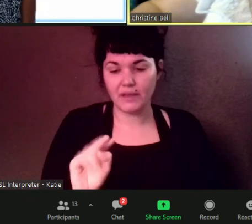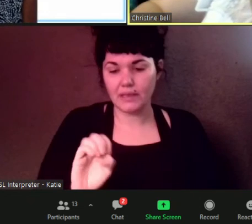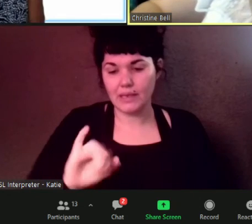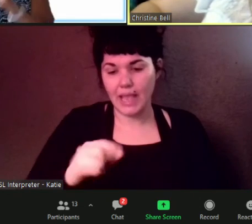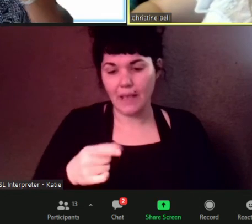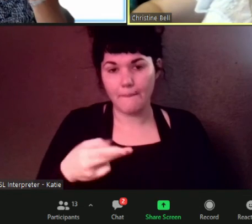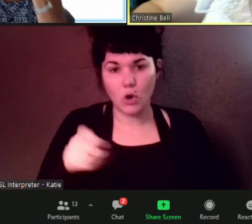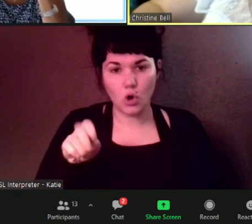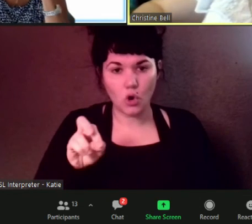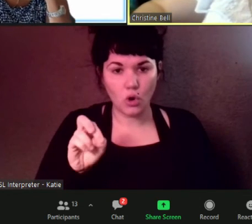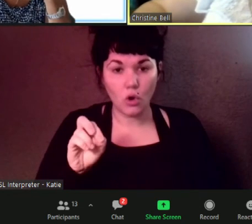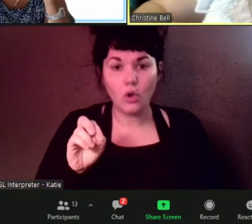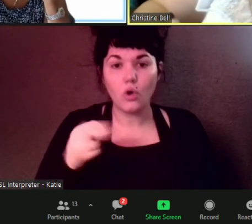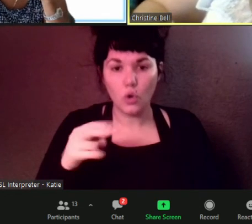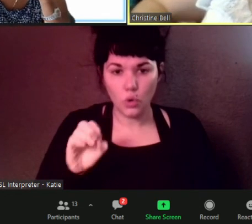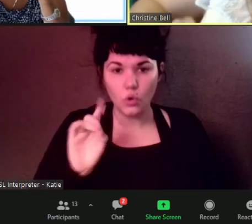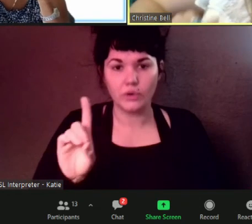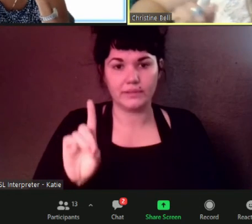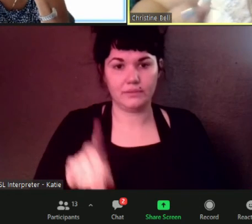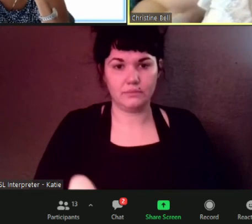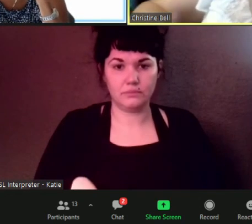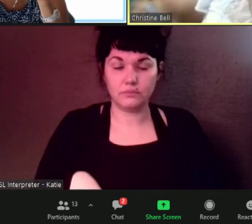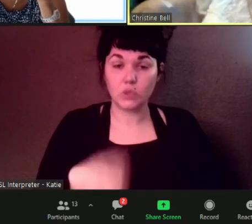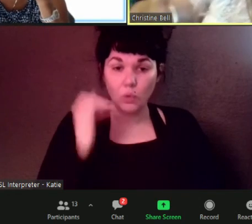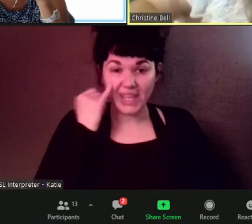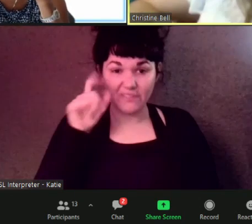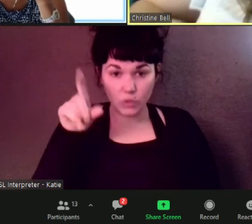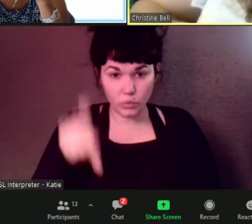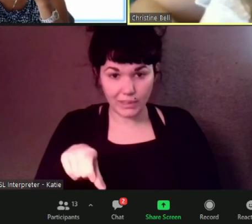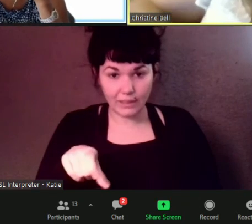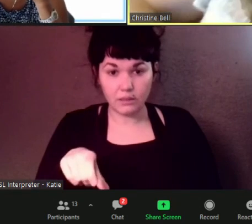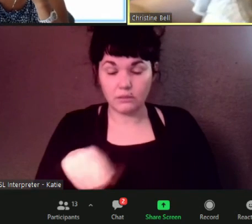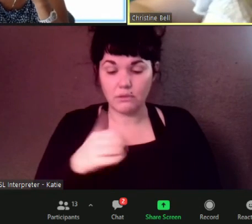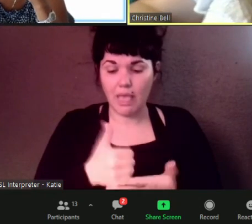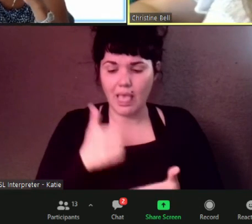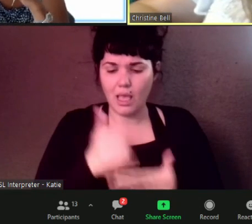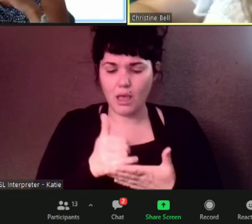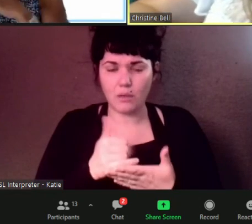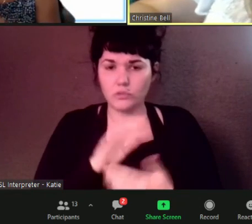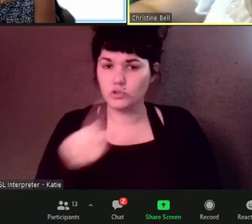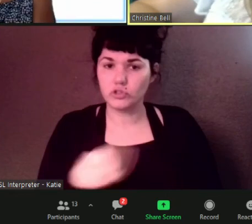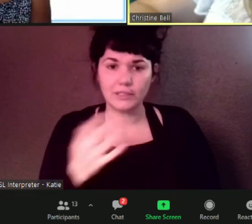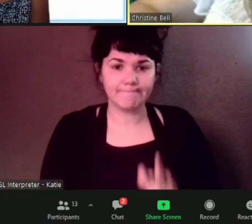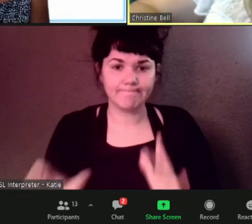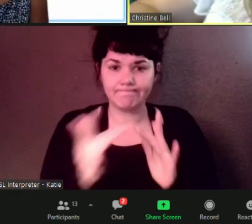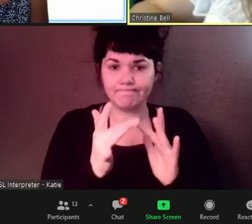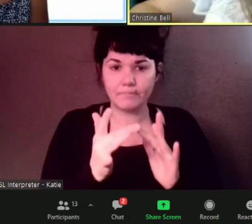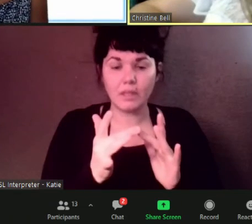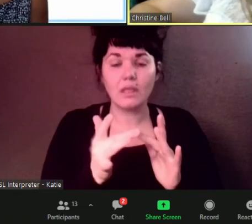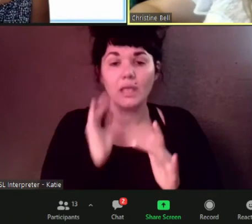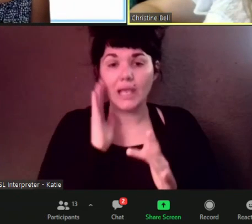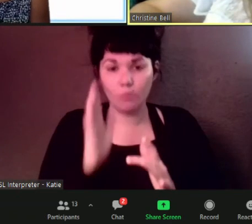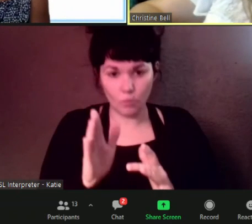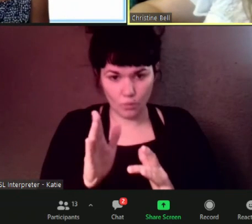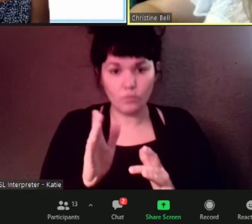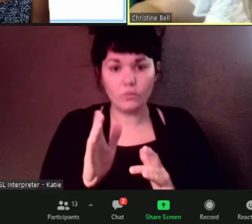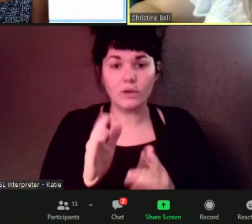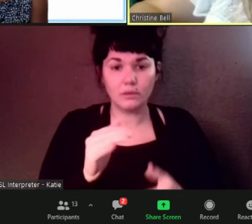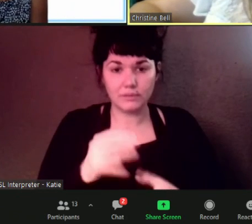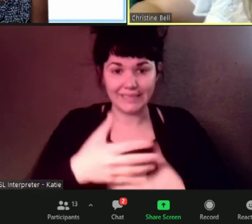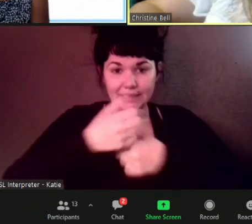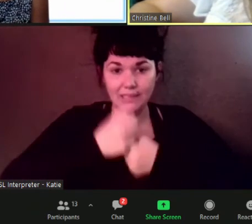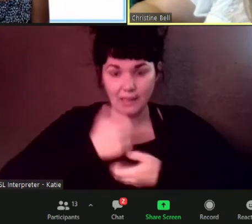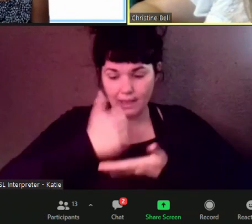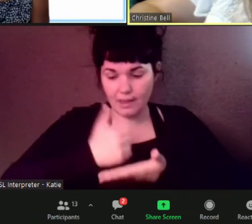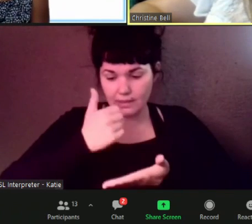out and uh and so that you can you can uh clean up after these uh the terrible flooding